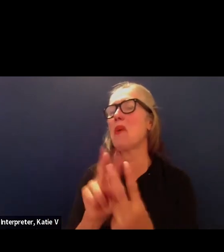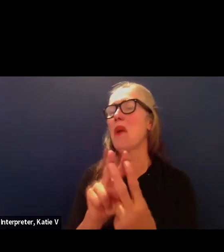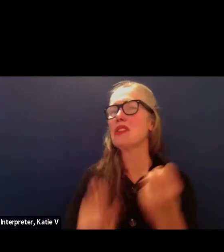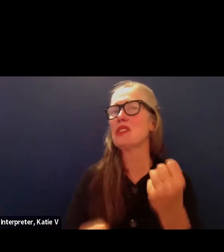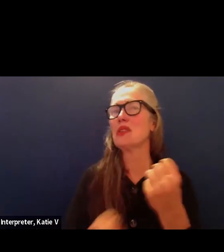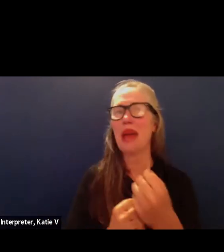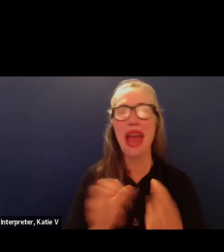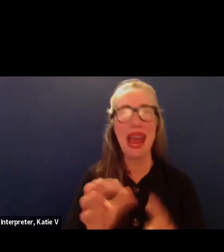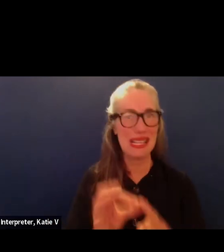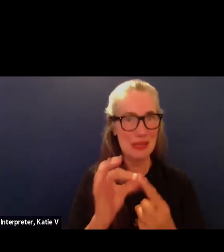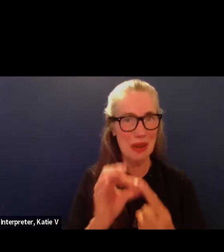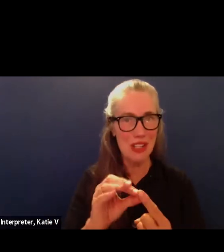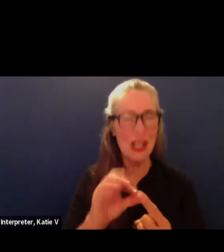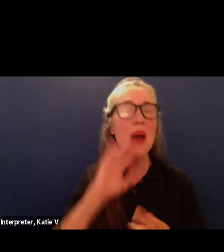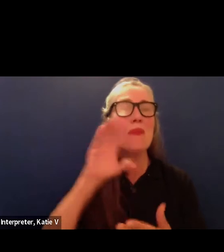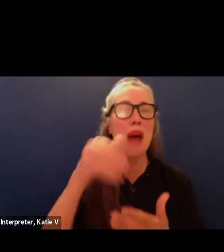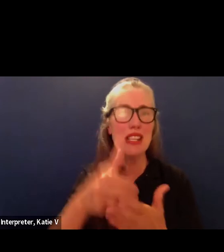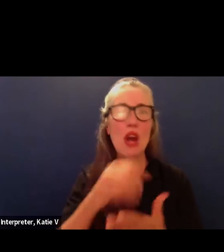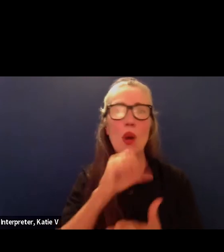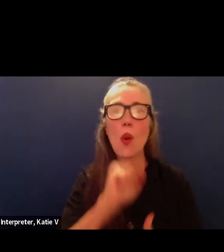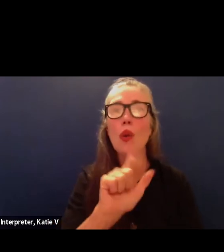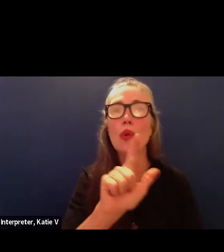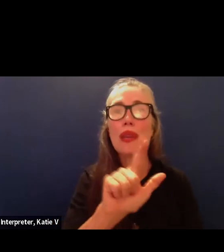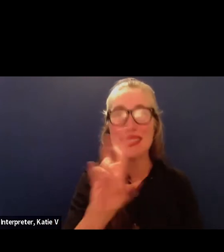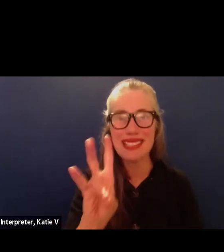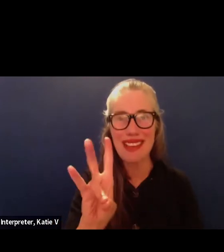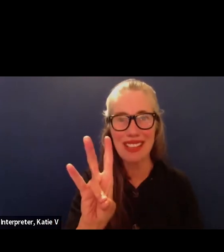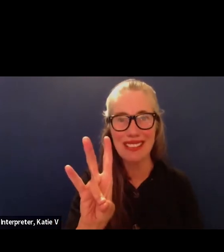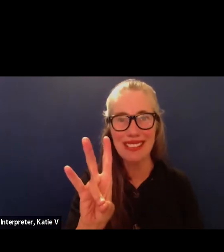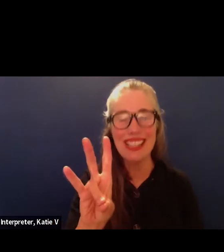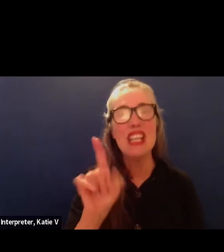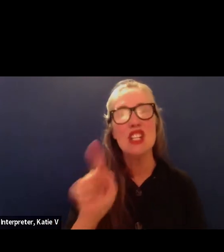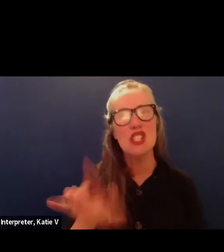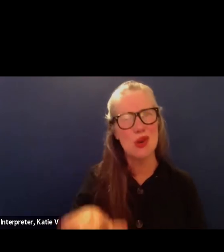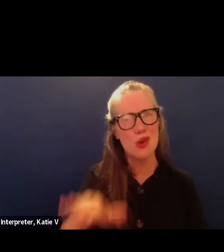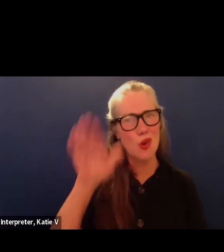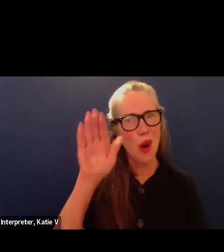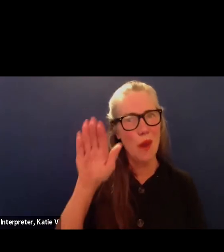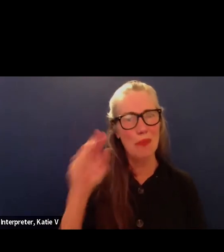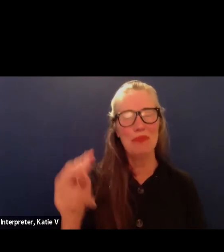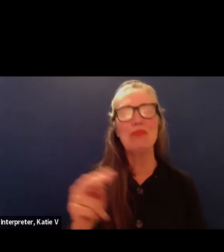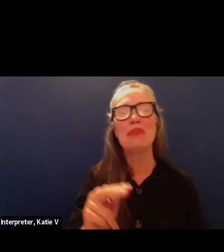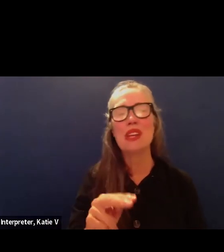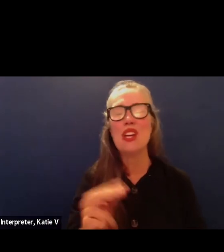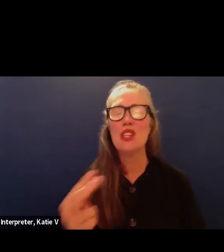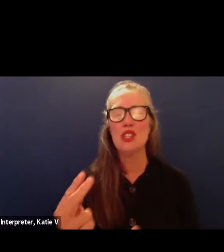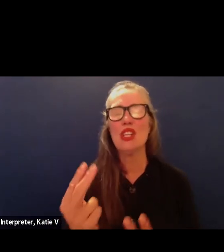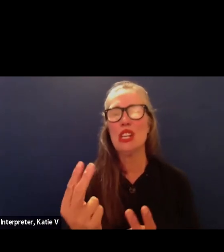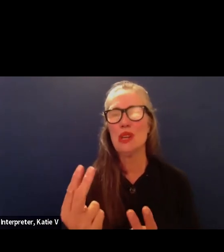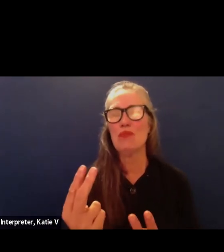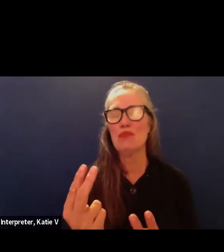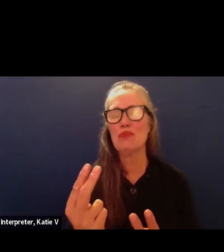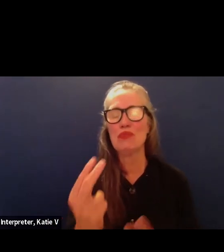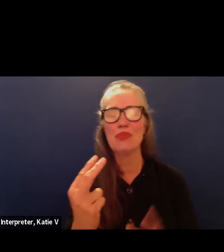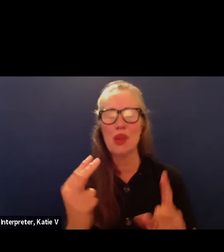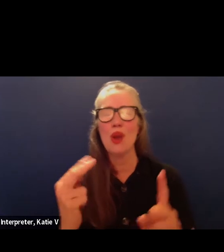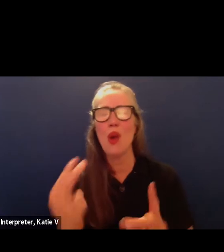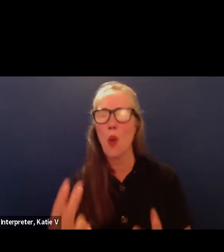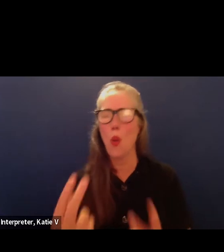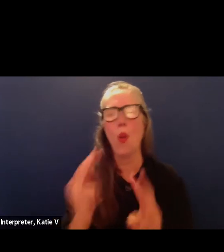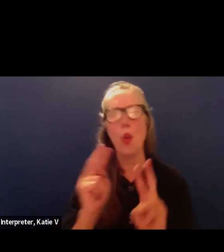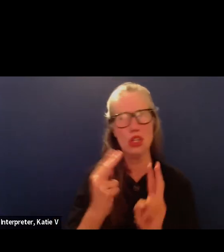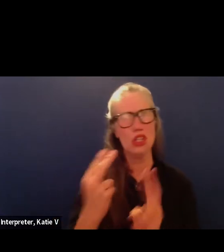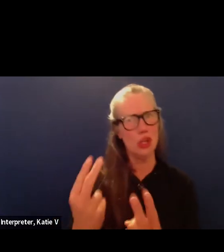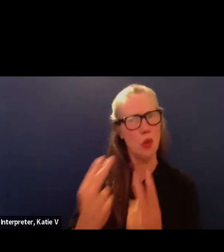especially my daughter my daughter's 27 years old and she grew up watching me dedicating long